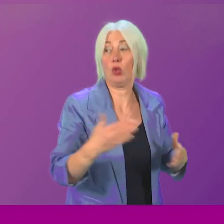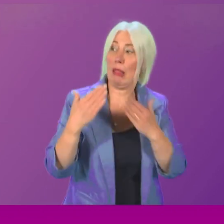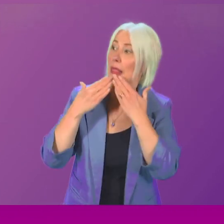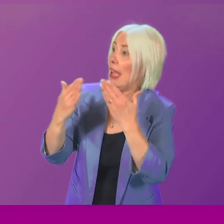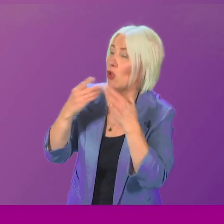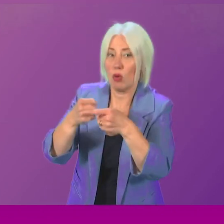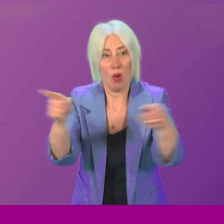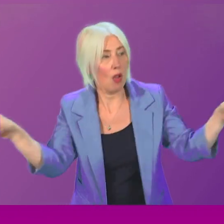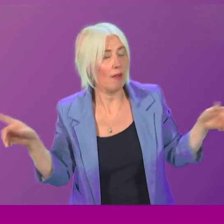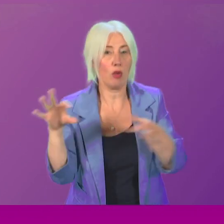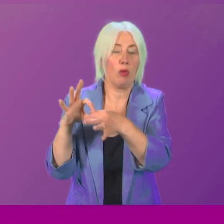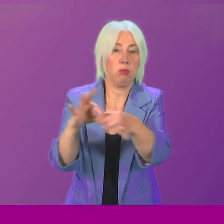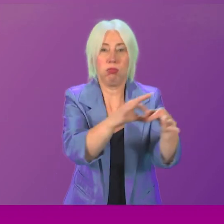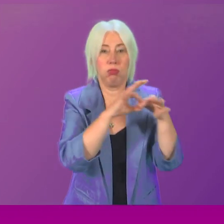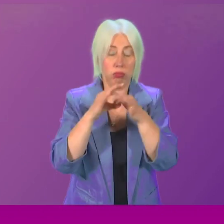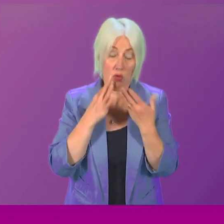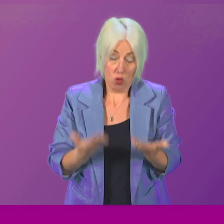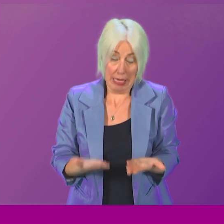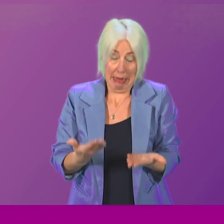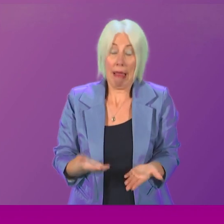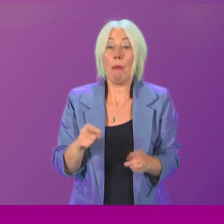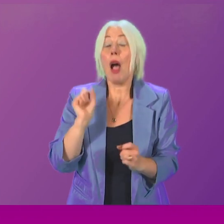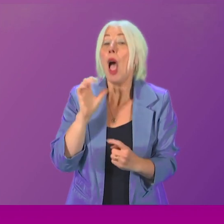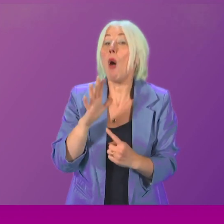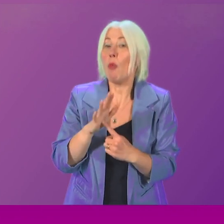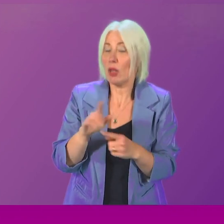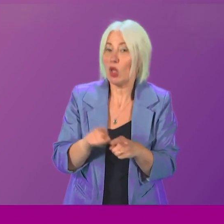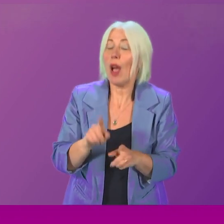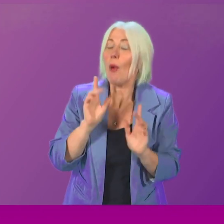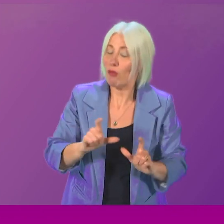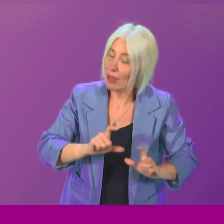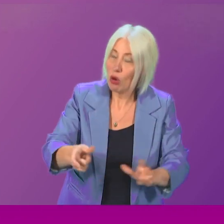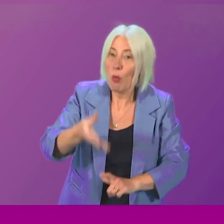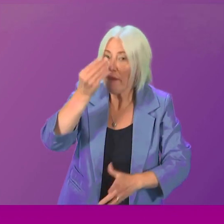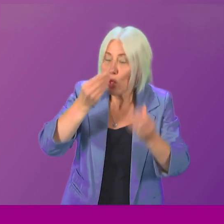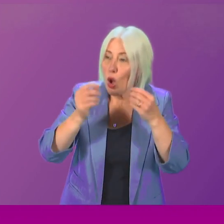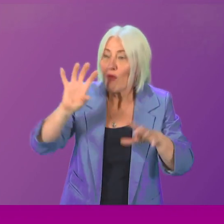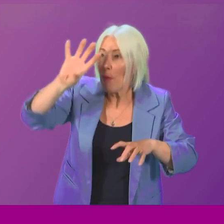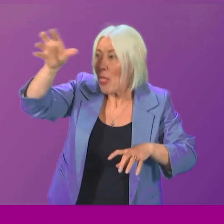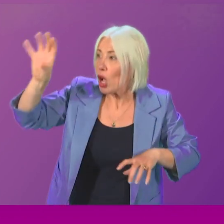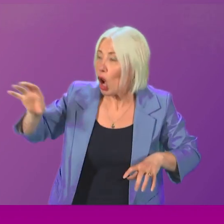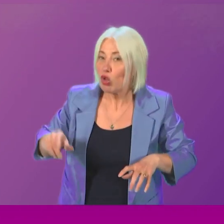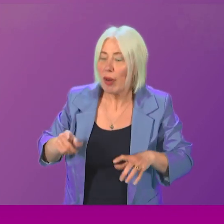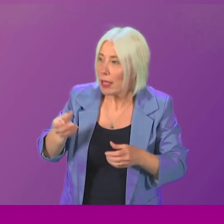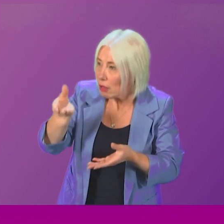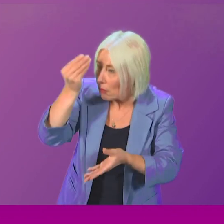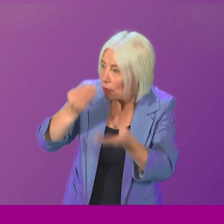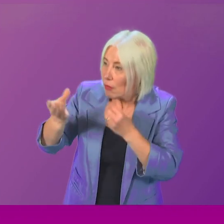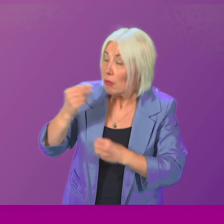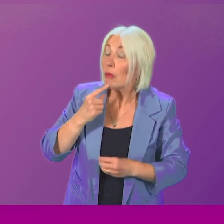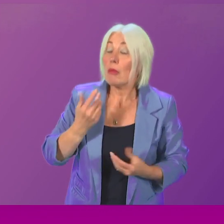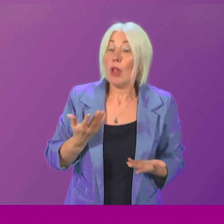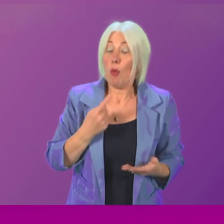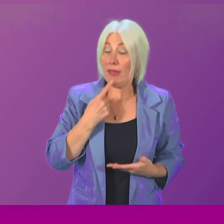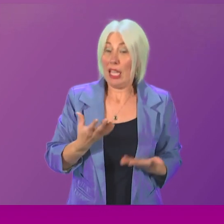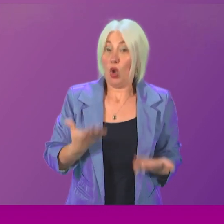again for their engagement today but it is also important that we continue to learn from other countries where that is appropriate. It has already been referenced today